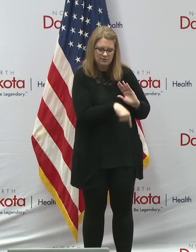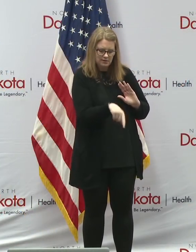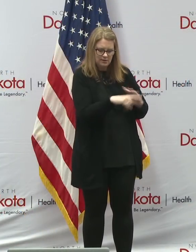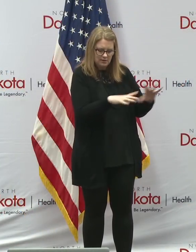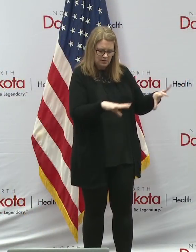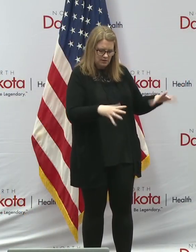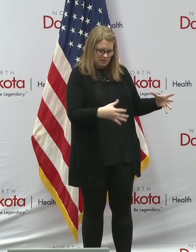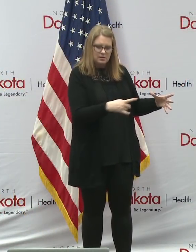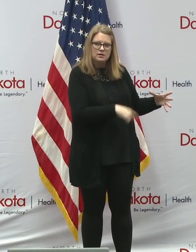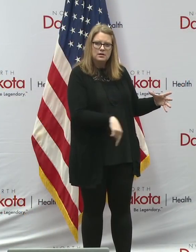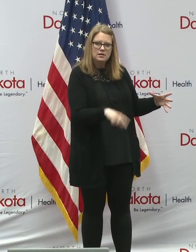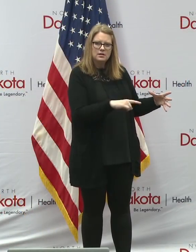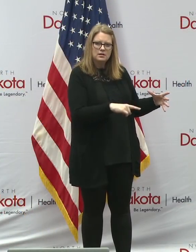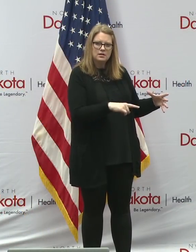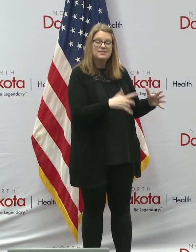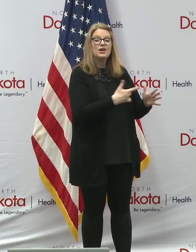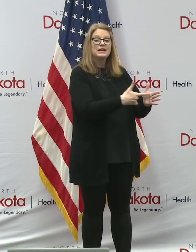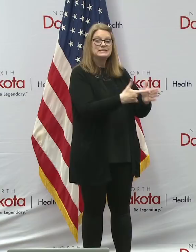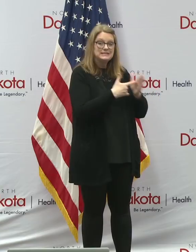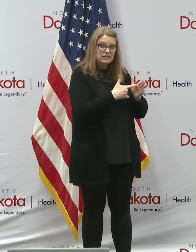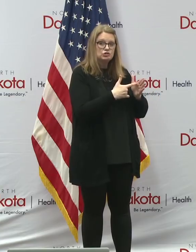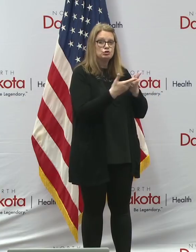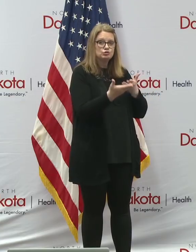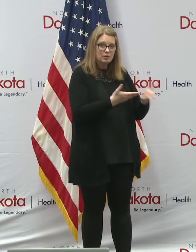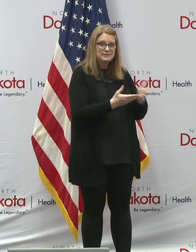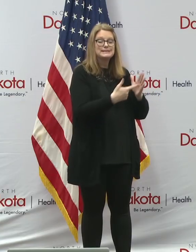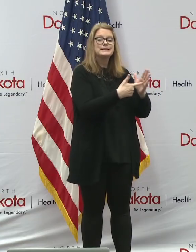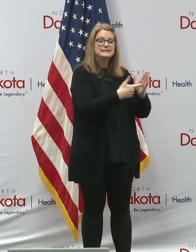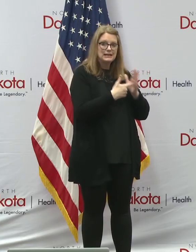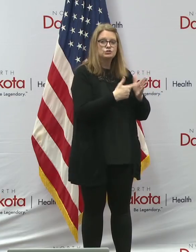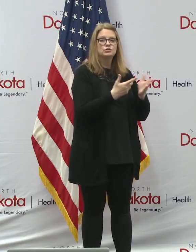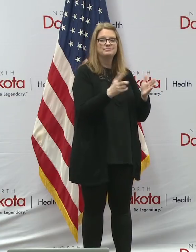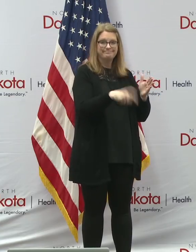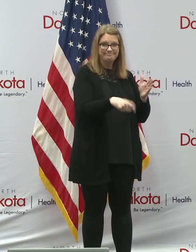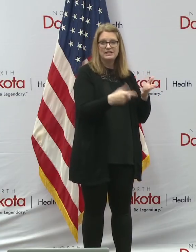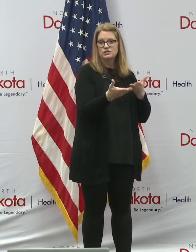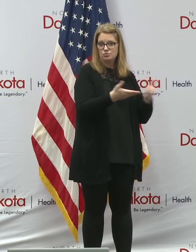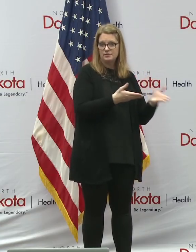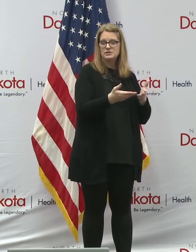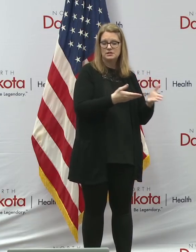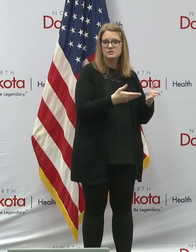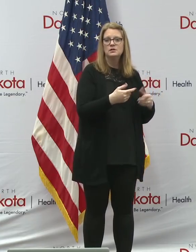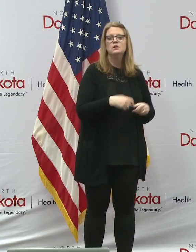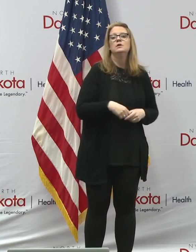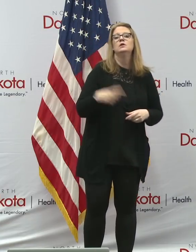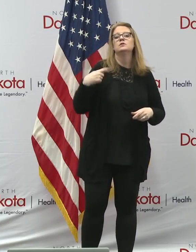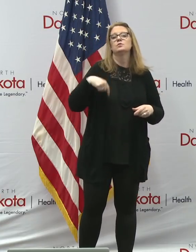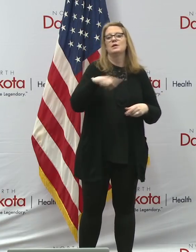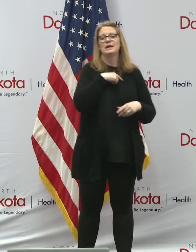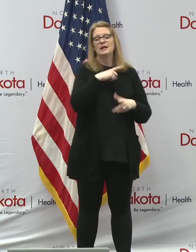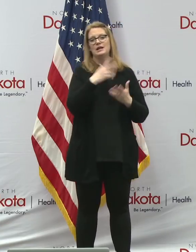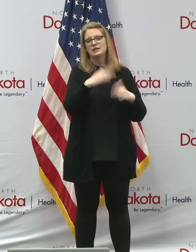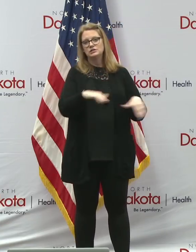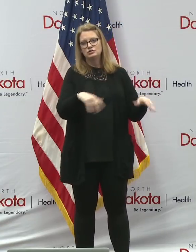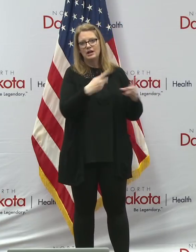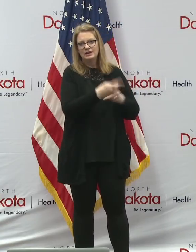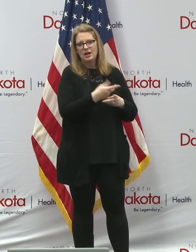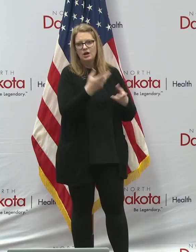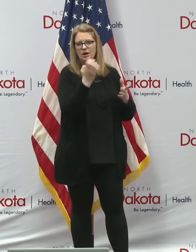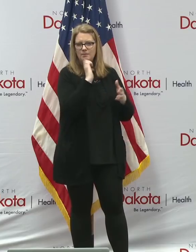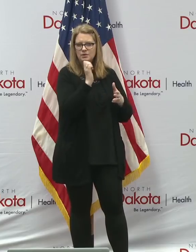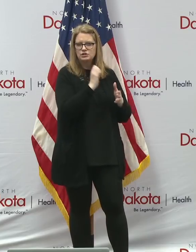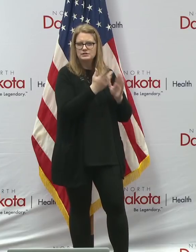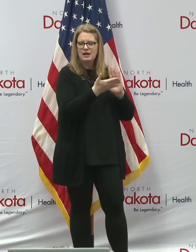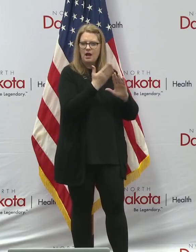but they are essential services. So, we did put together a child care emergency operating grant to help and